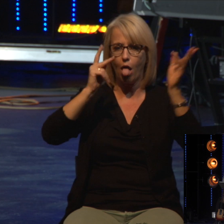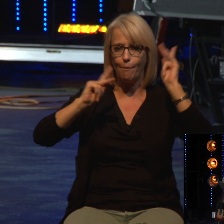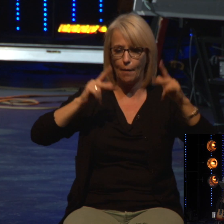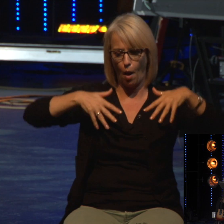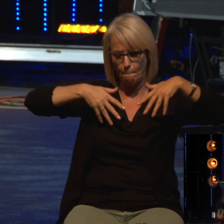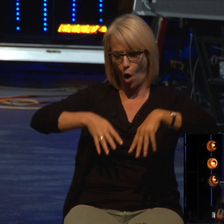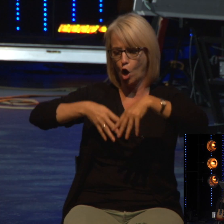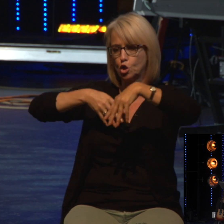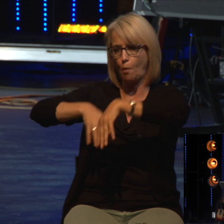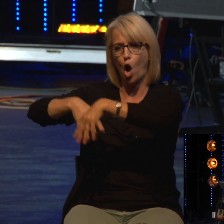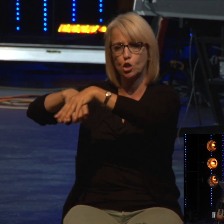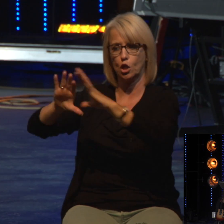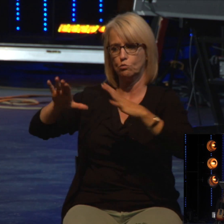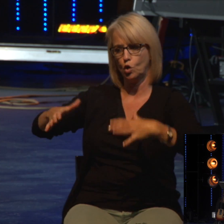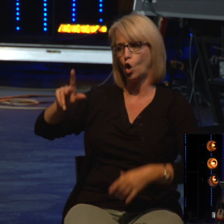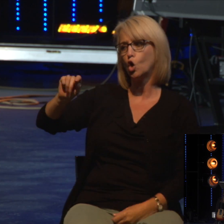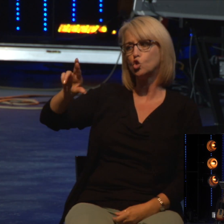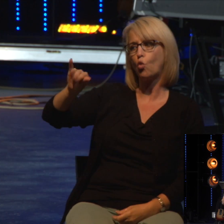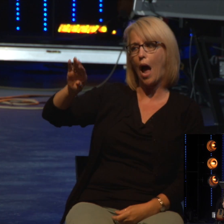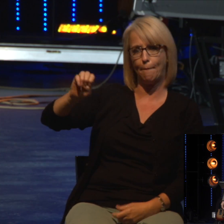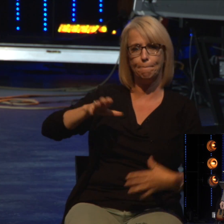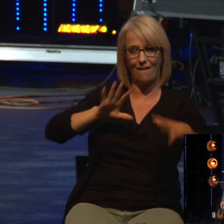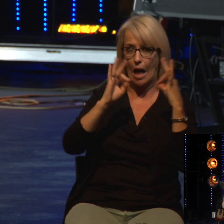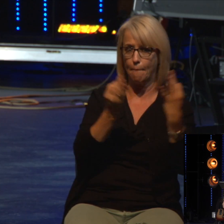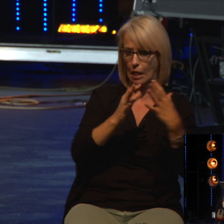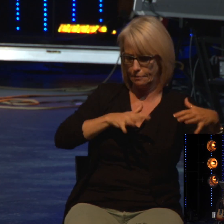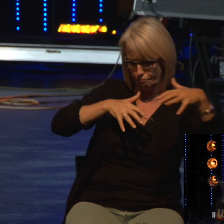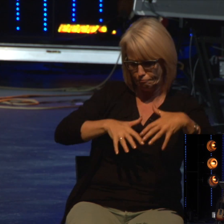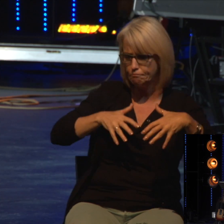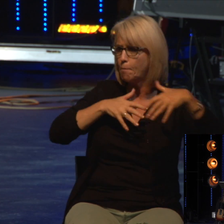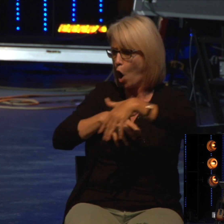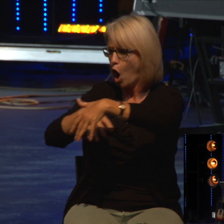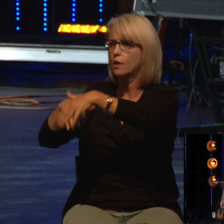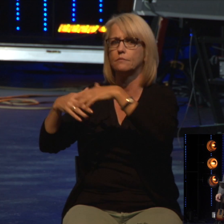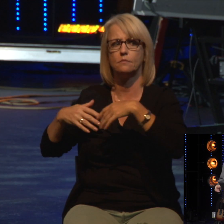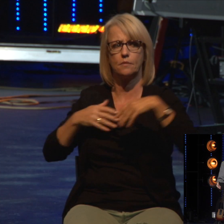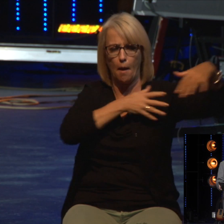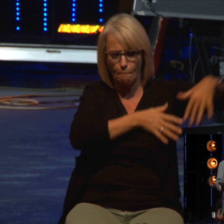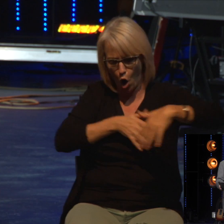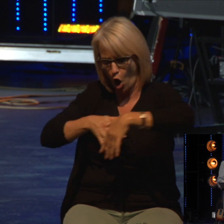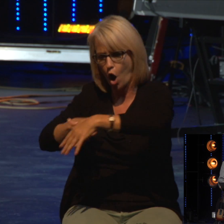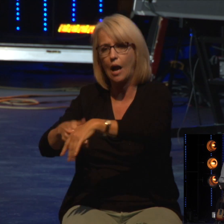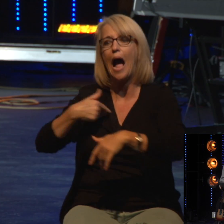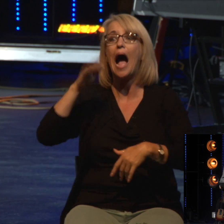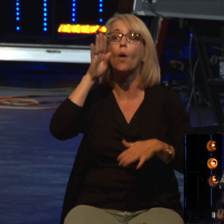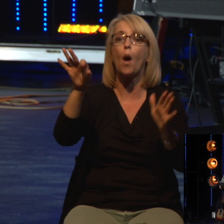in tribes, and I'll pick a tribe. And then you have that tribe mark in front of you, and I'll pick a clan.